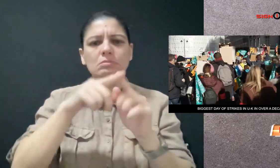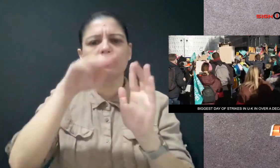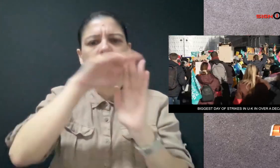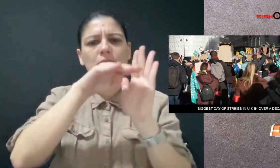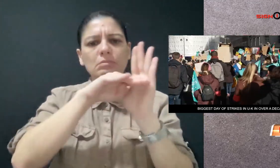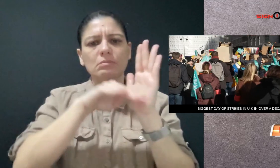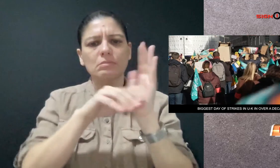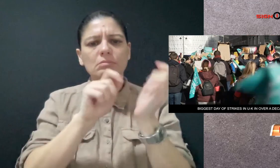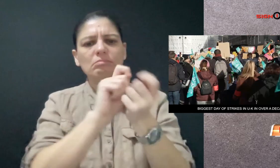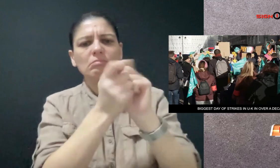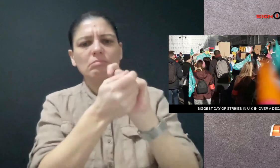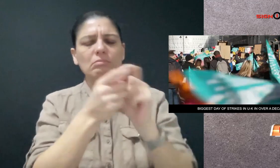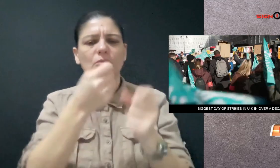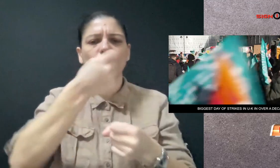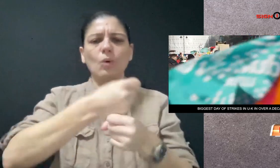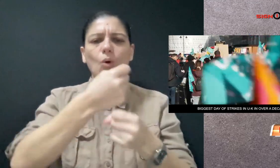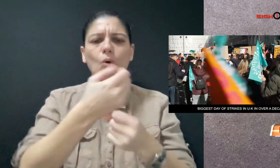and working conditions.